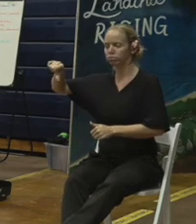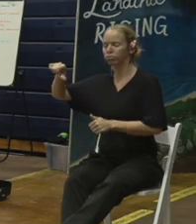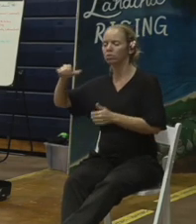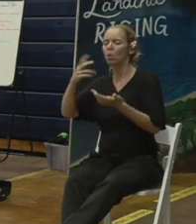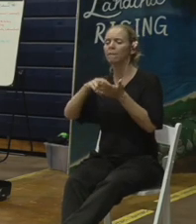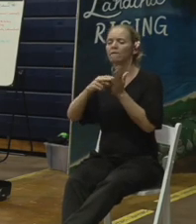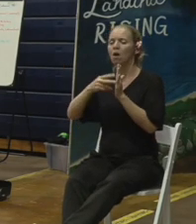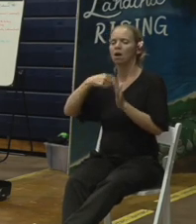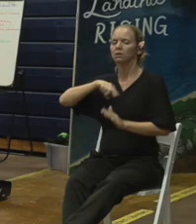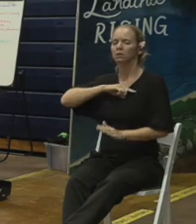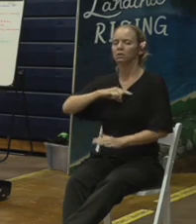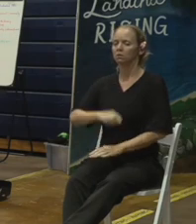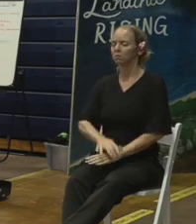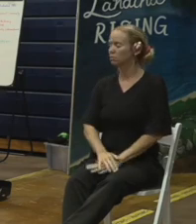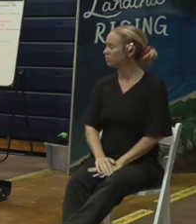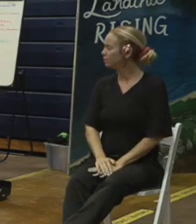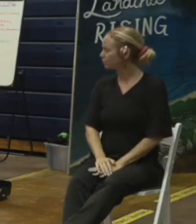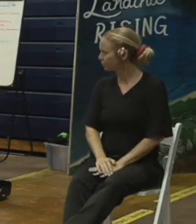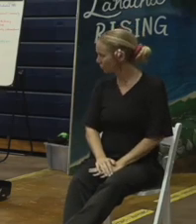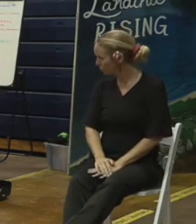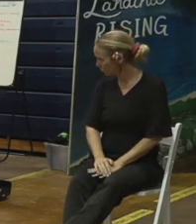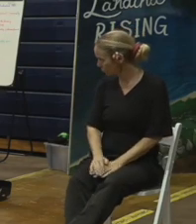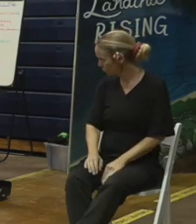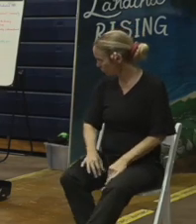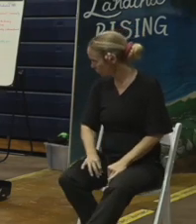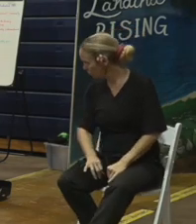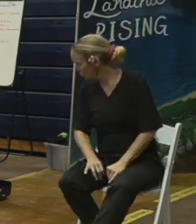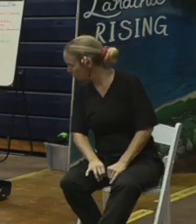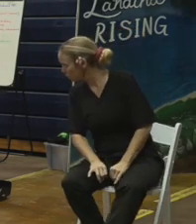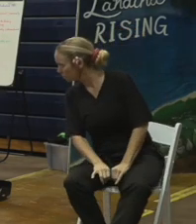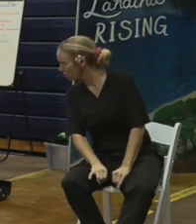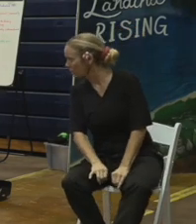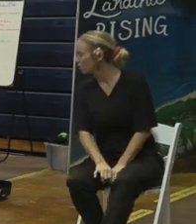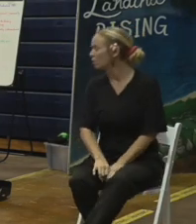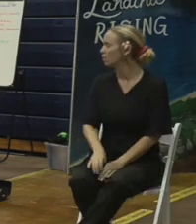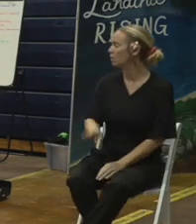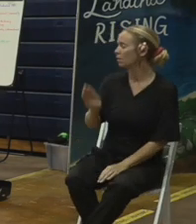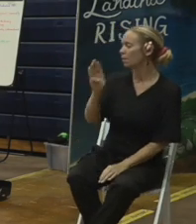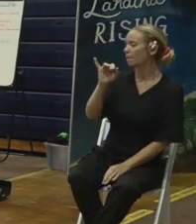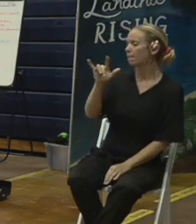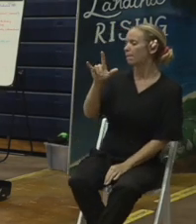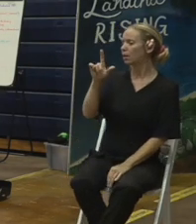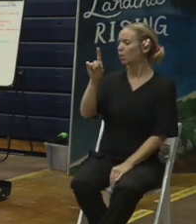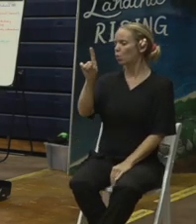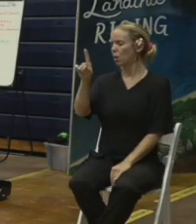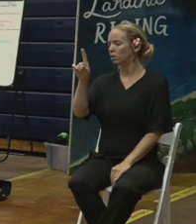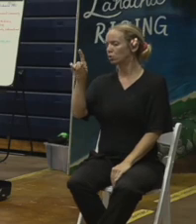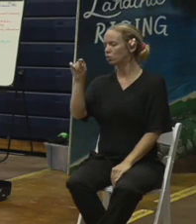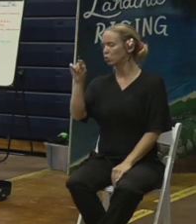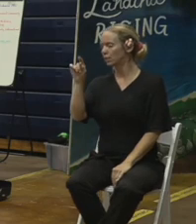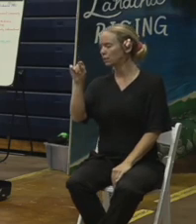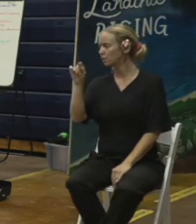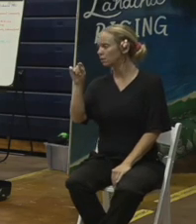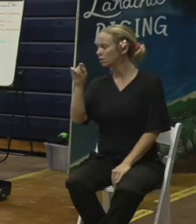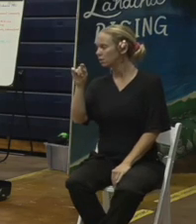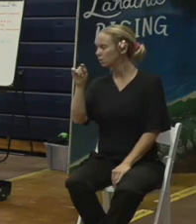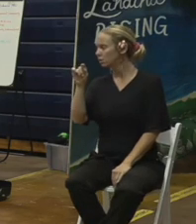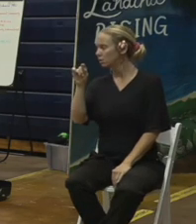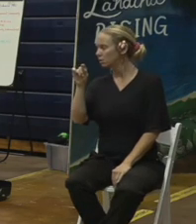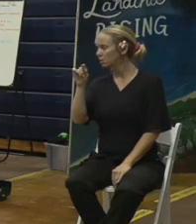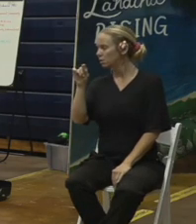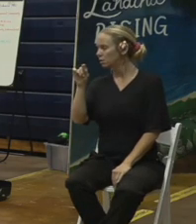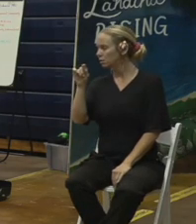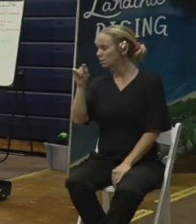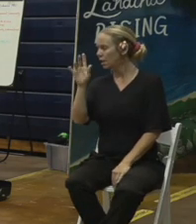okay so to answer the question bill 120 refers to the right of entry from BLNR to the county